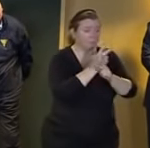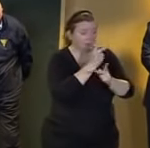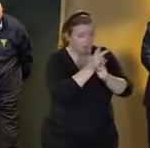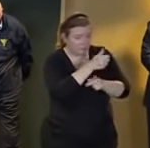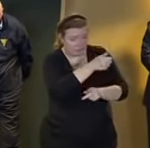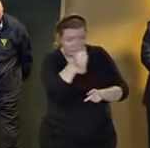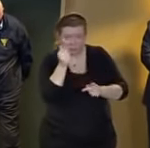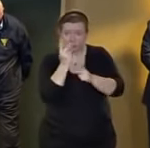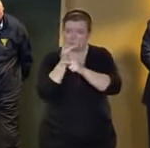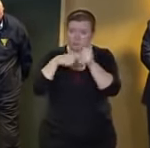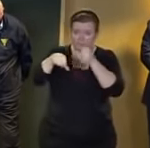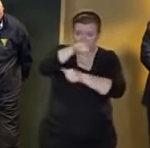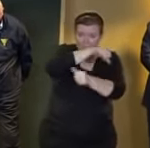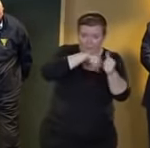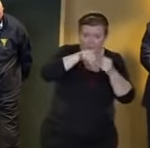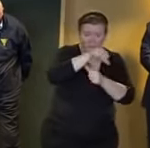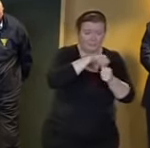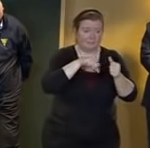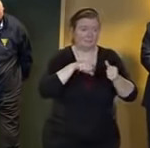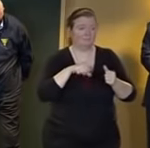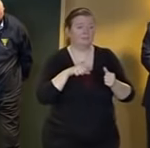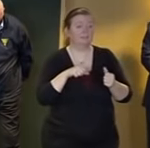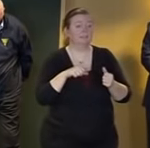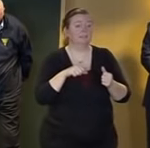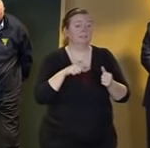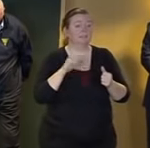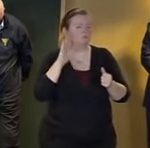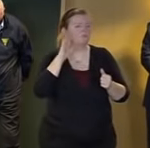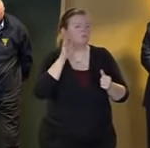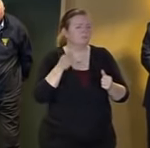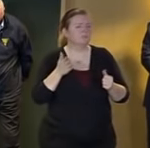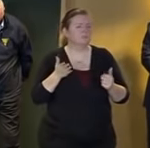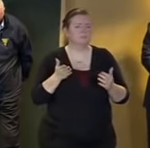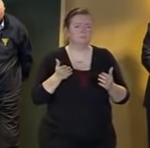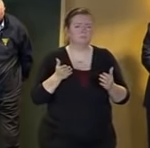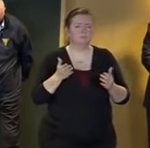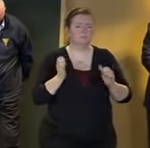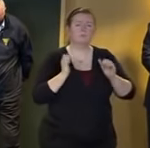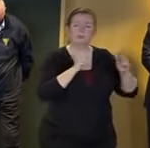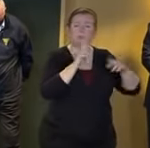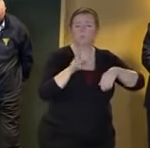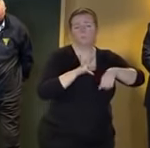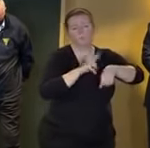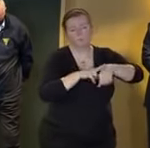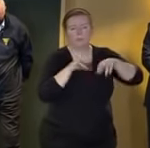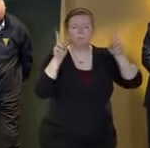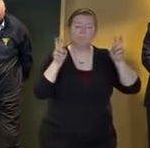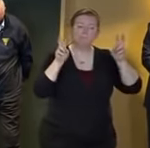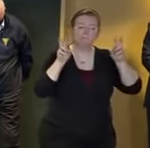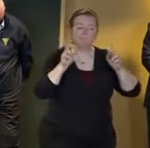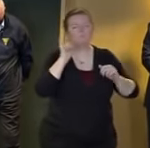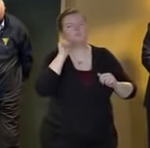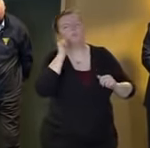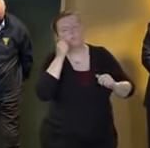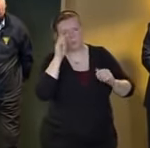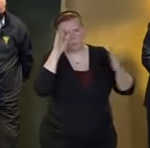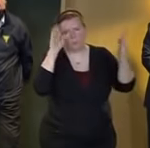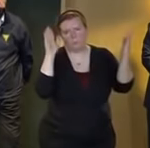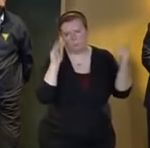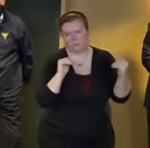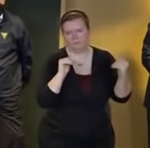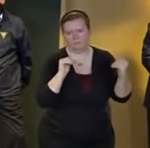and uh we'll be back to quote normal uh tomorrow hopefully and uh